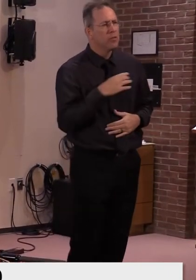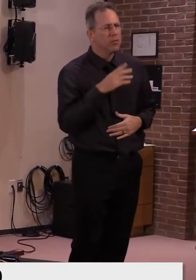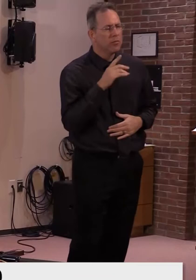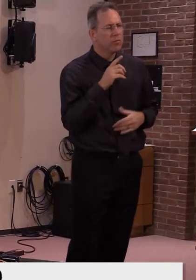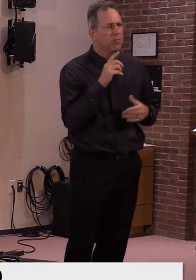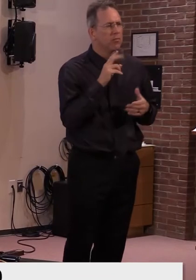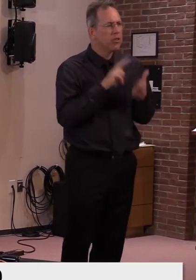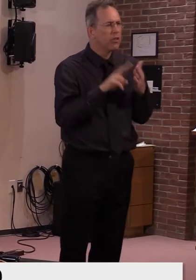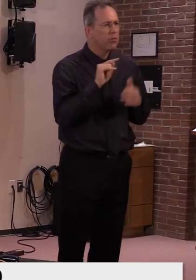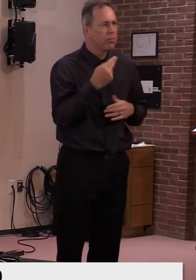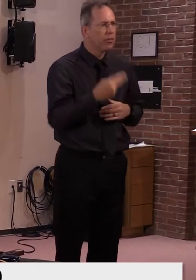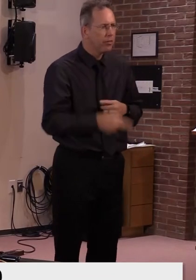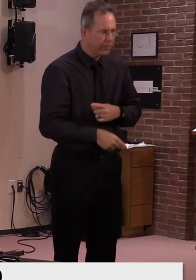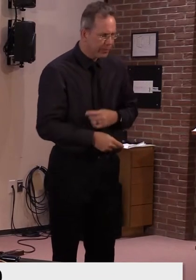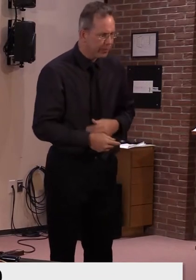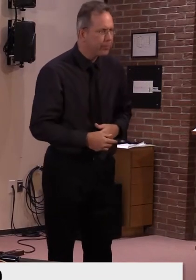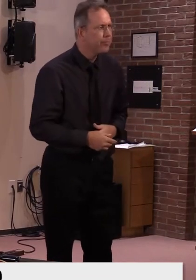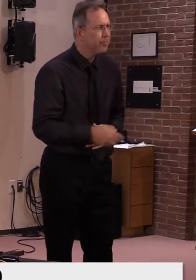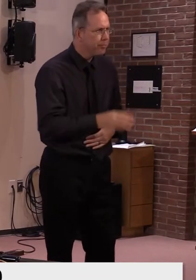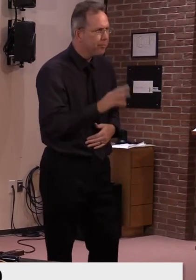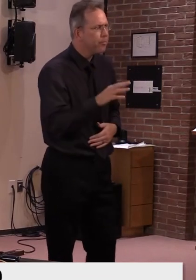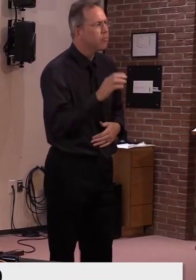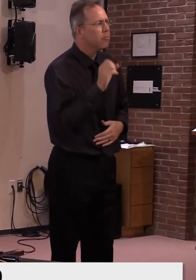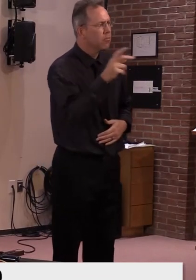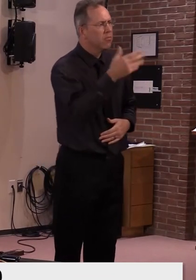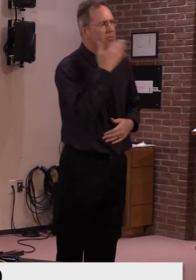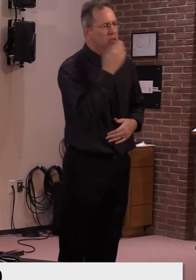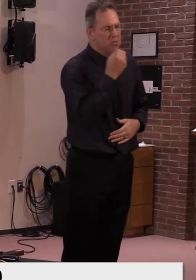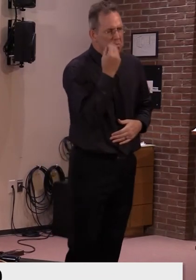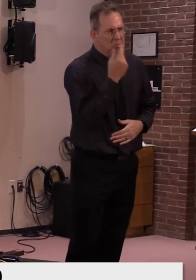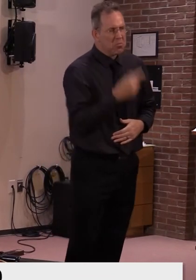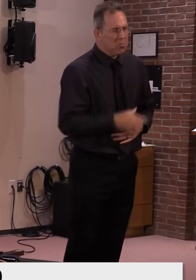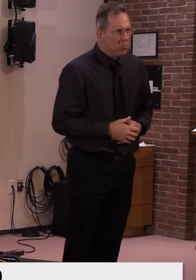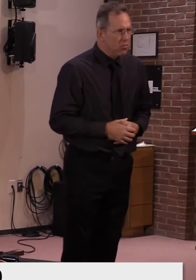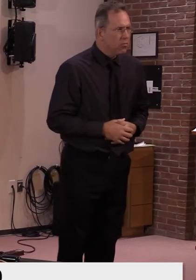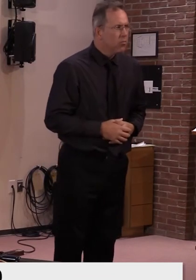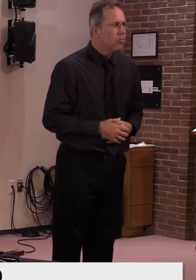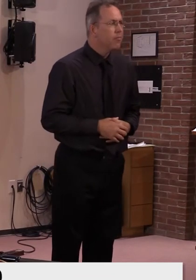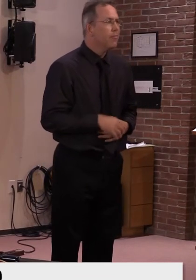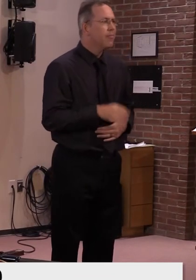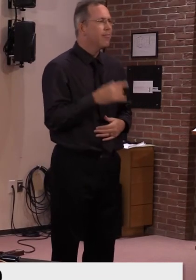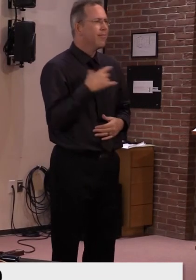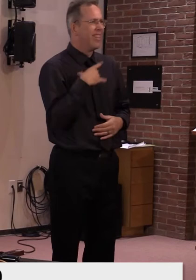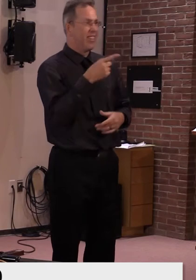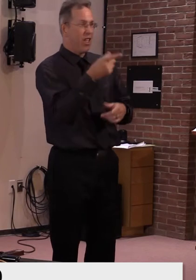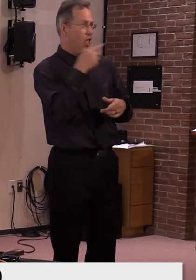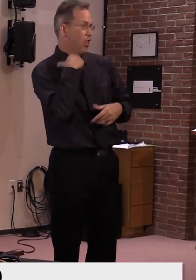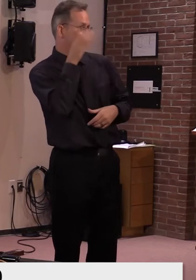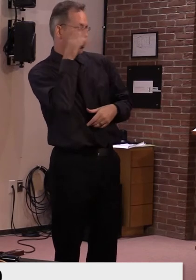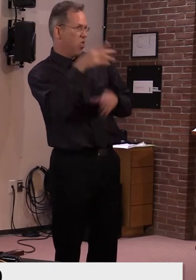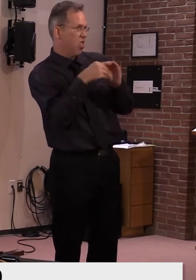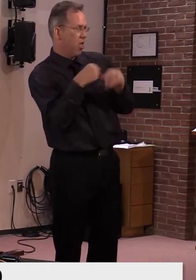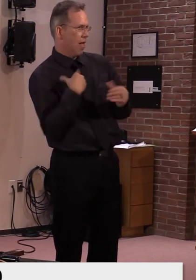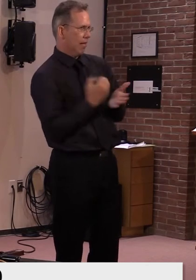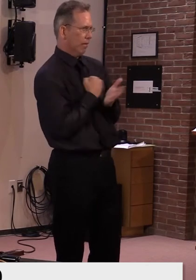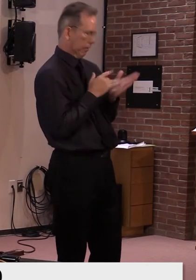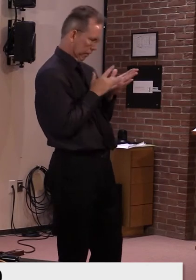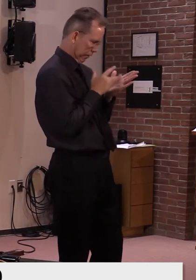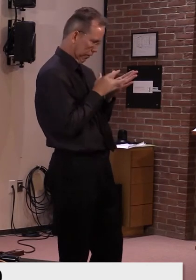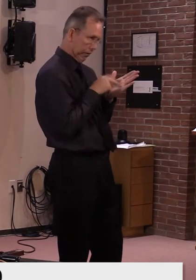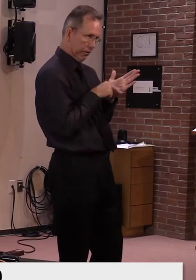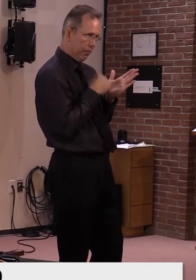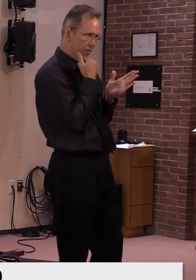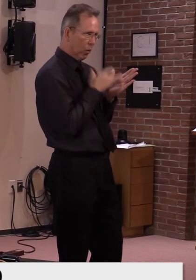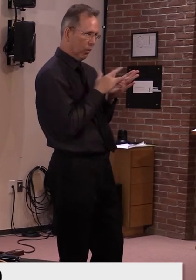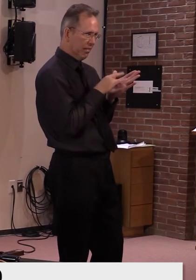Thank you for clarifying that. In the interim, I was, uh, getting clarification to the cases. Maybe, as you said, Lisa, the cases may be